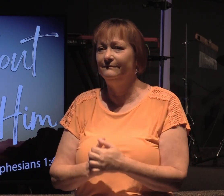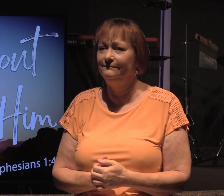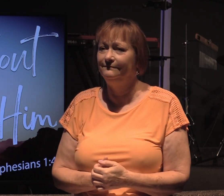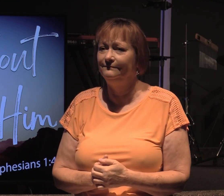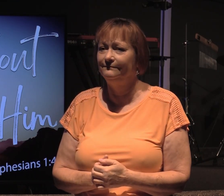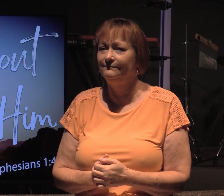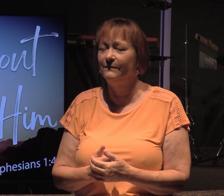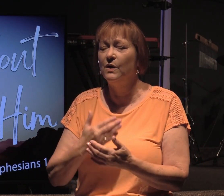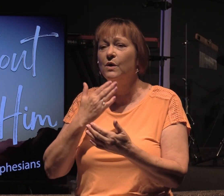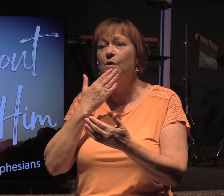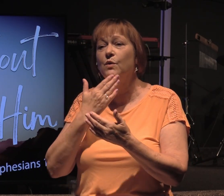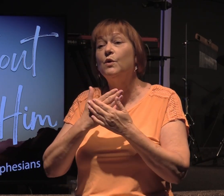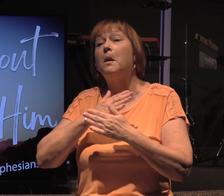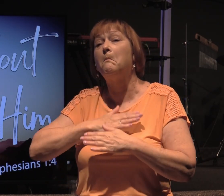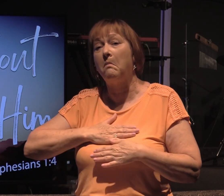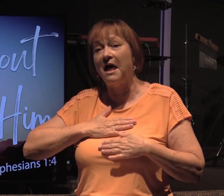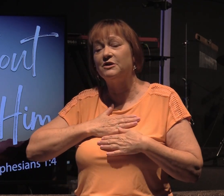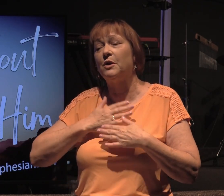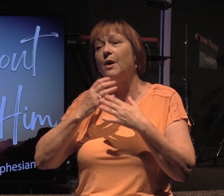Good pleasure.